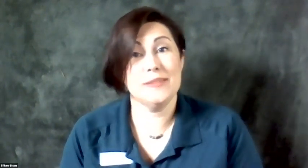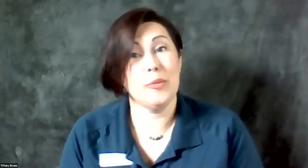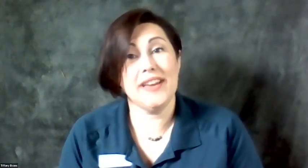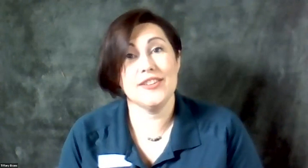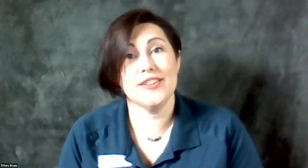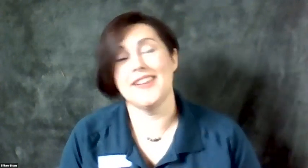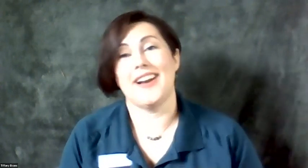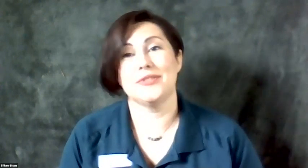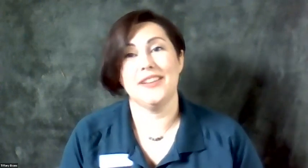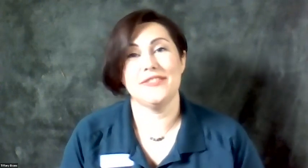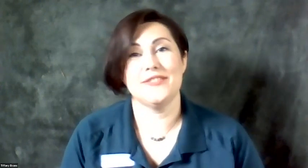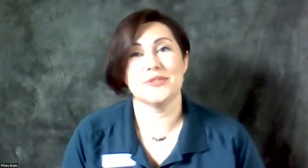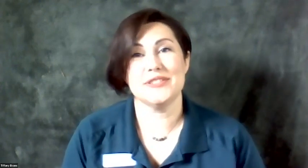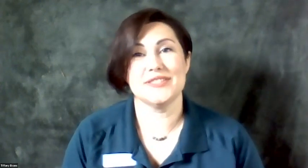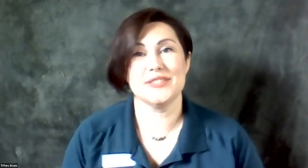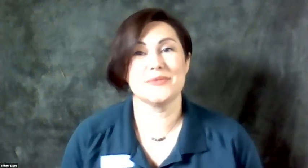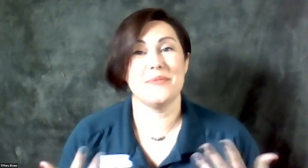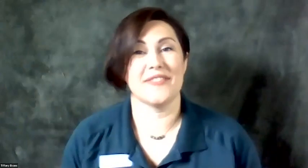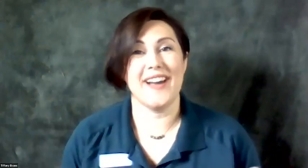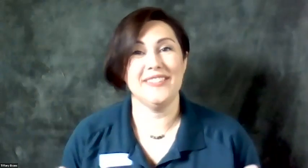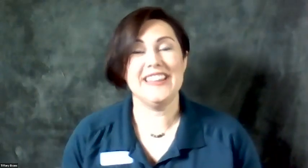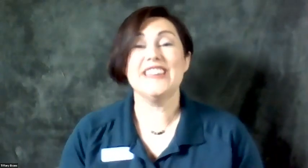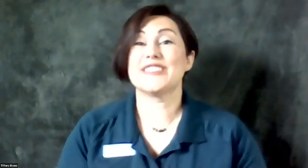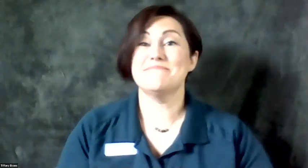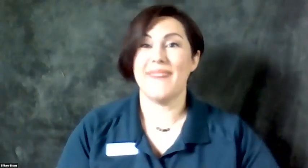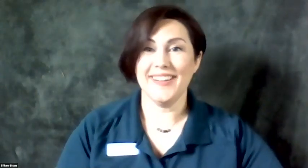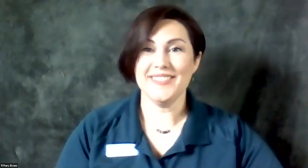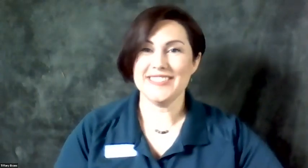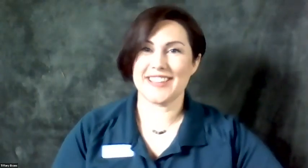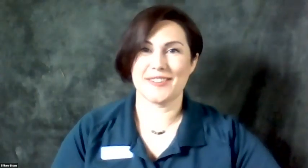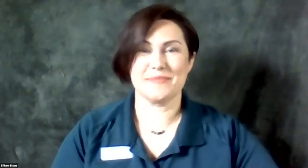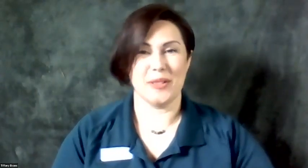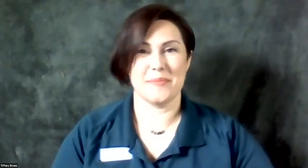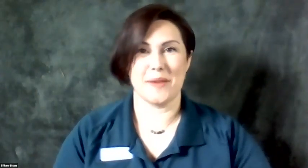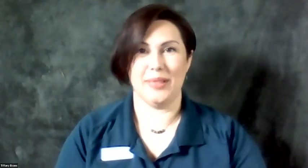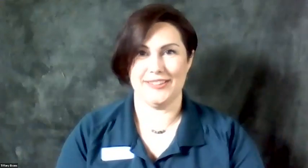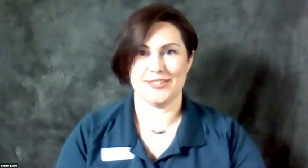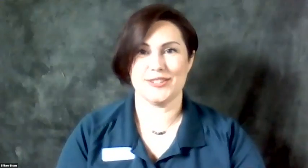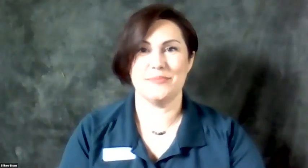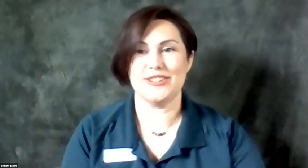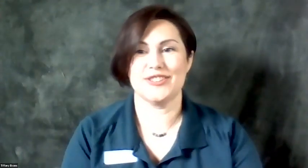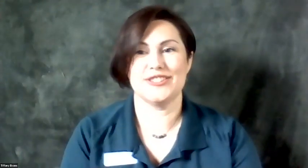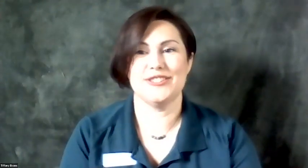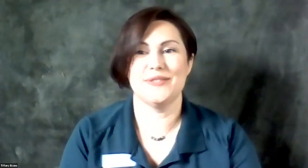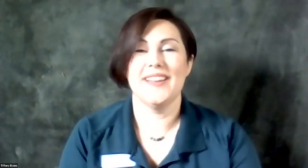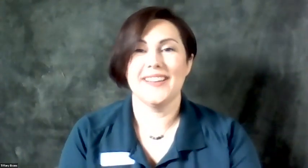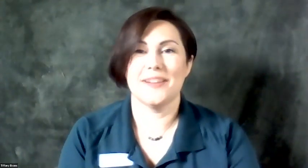behavior. I would love with you joined and zoomed with me for that one. Tomorrow is Connor's polar bear plunge. So be sure to come in